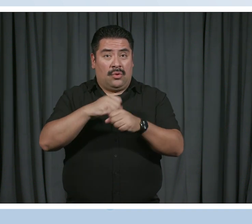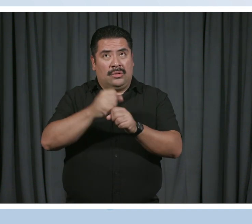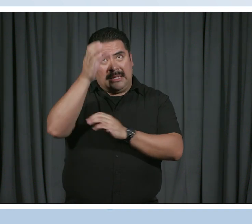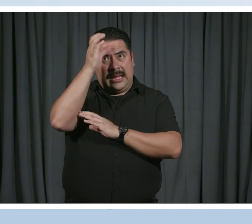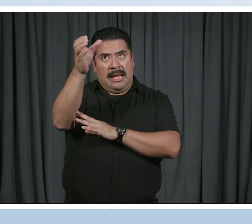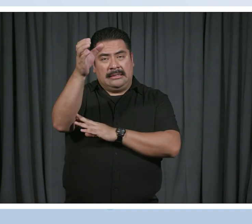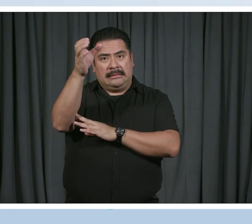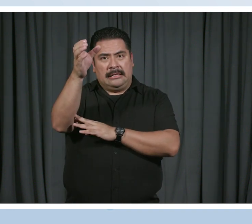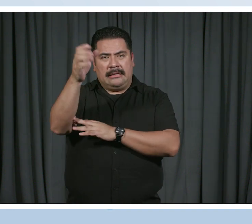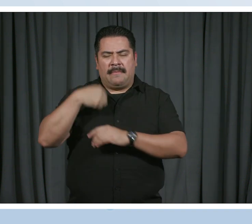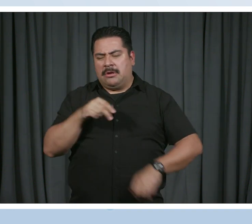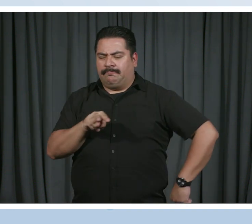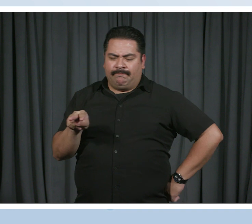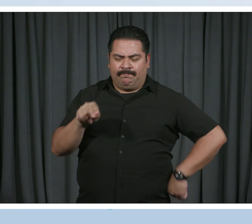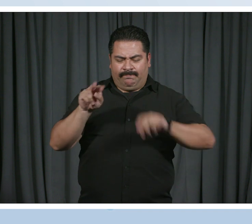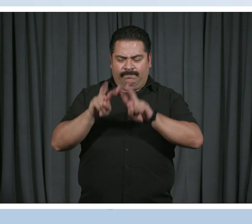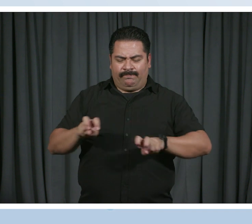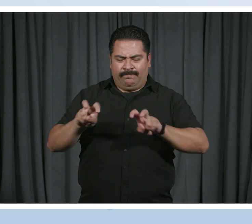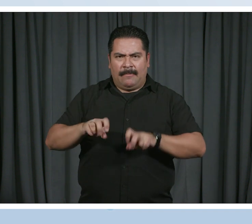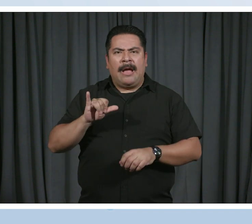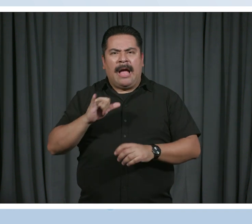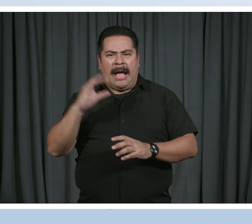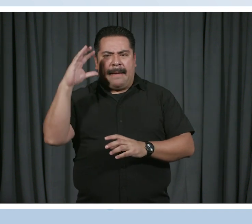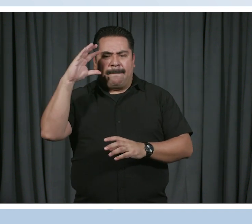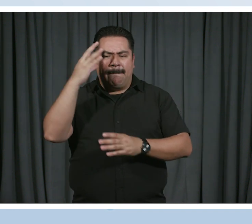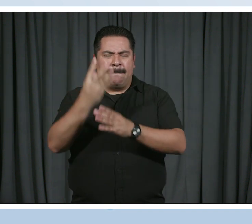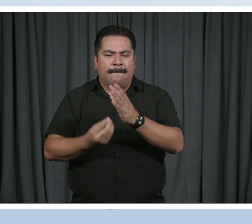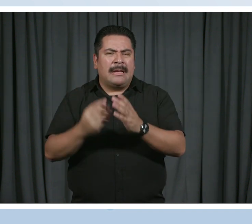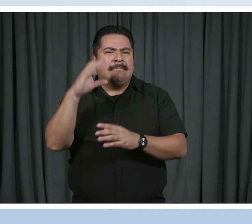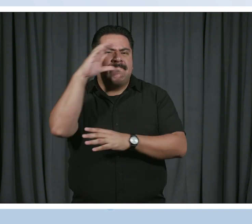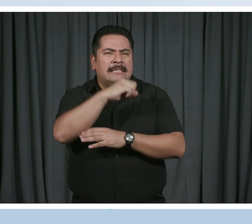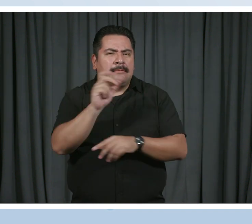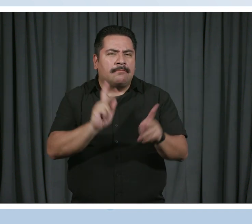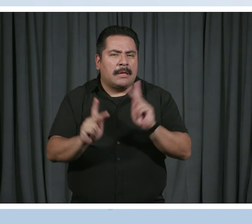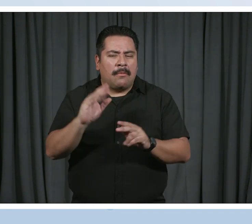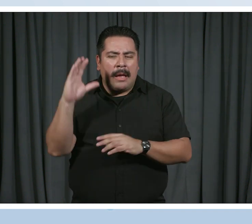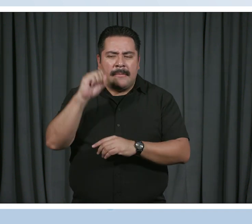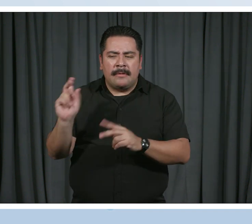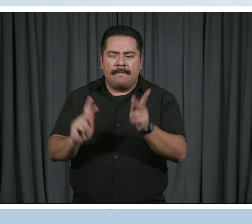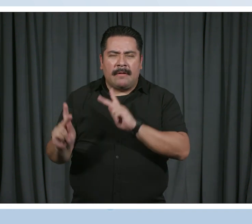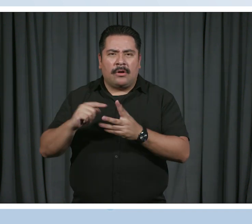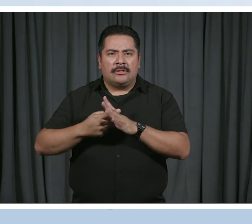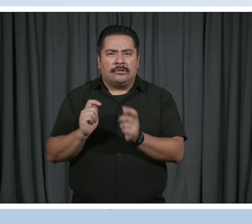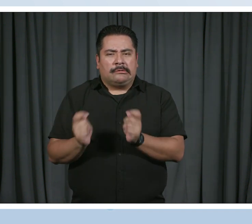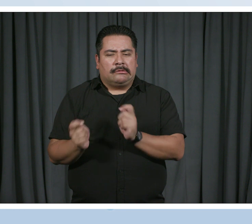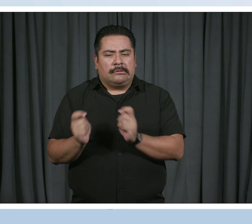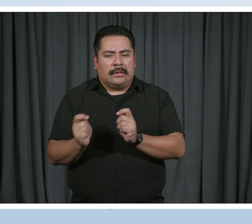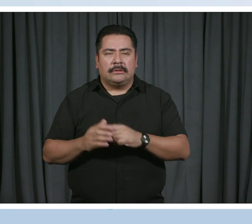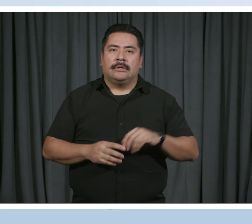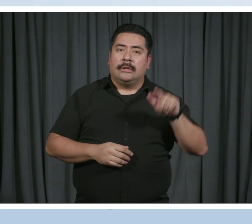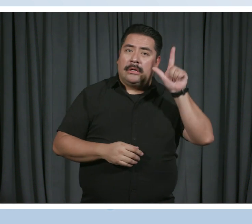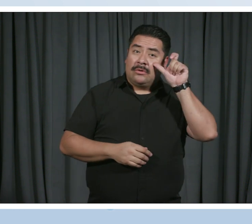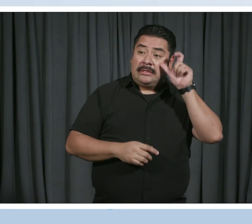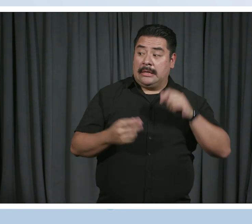I'm missing people, like I'm missing, you know, folks, and then I'll start to change it or tweak it. So I think